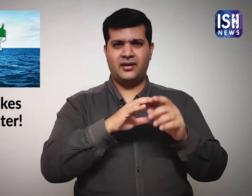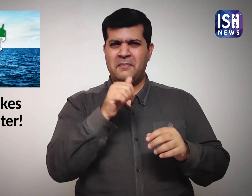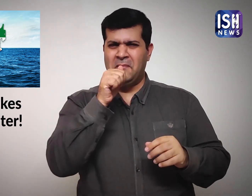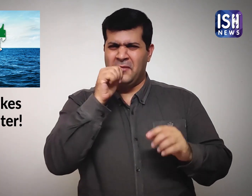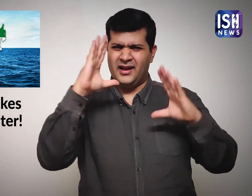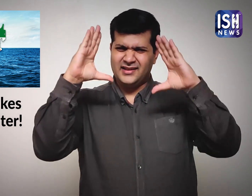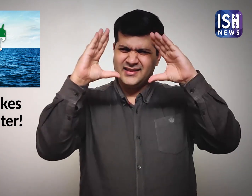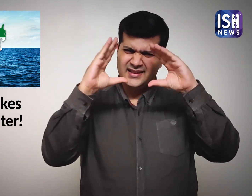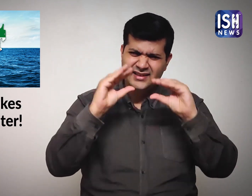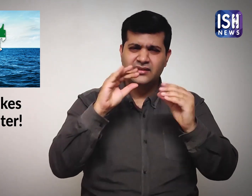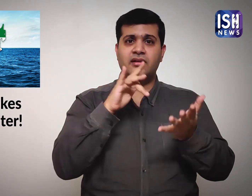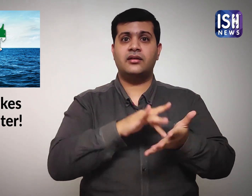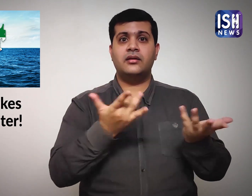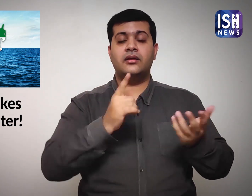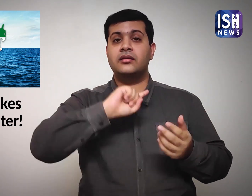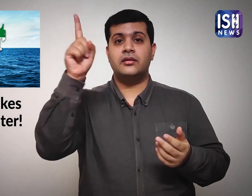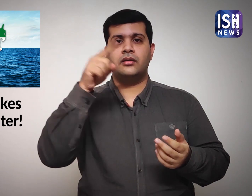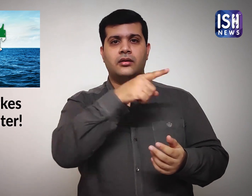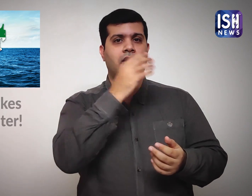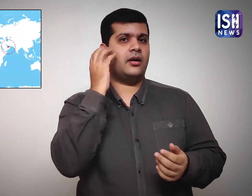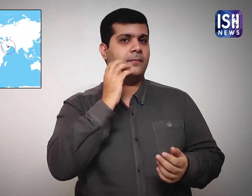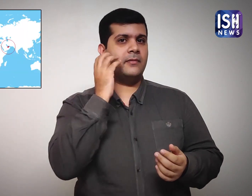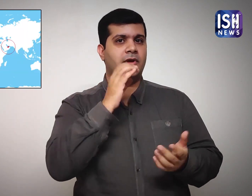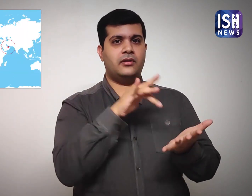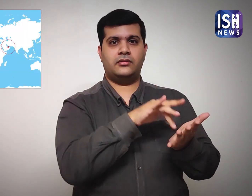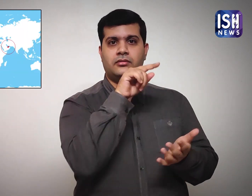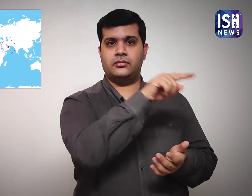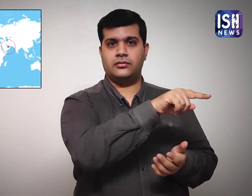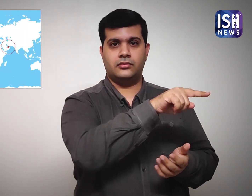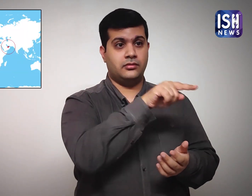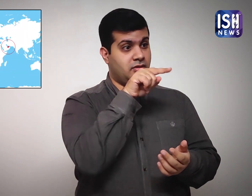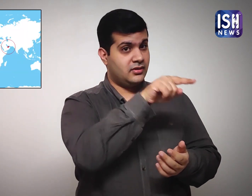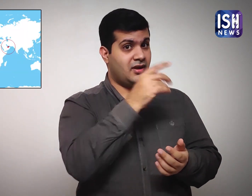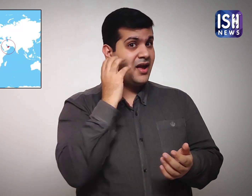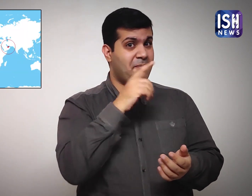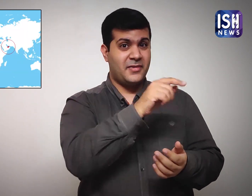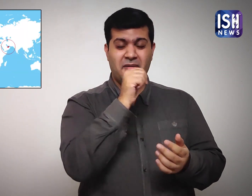Emirates is one of the driest countries in the world. It has very less water.